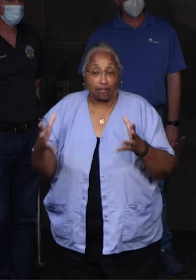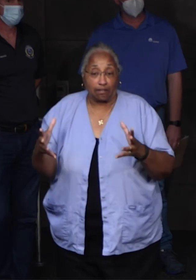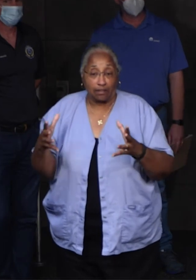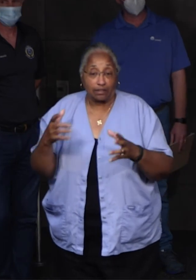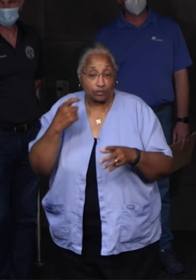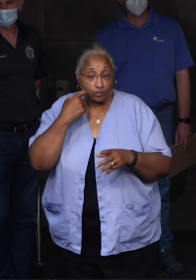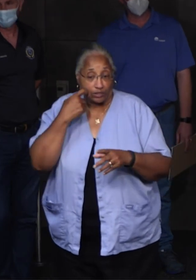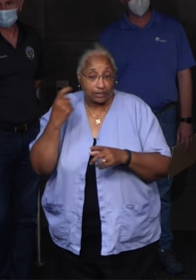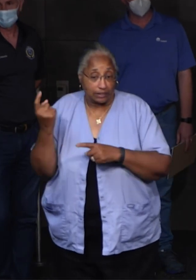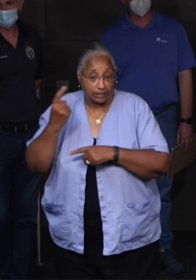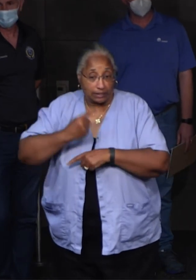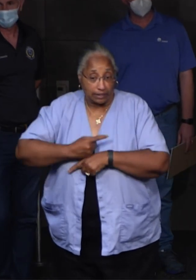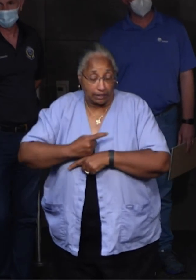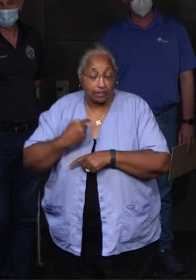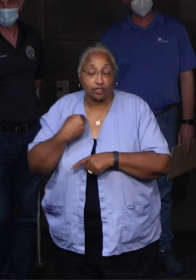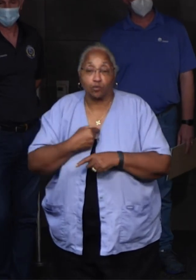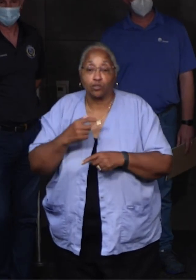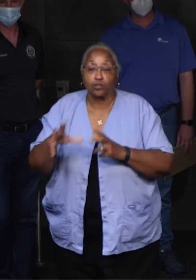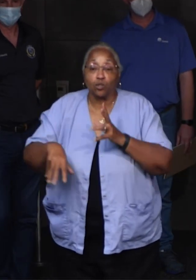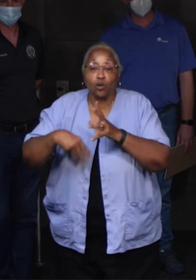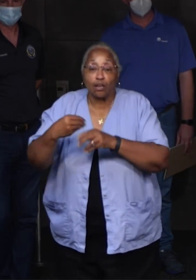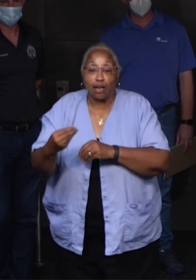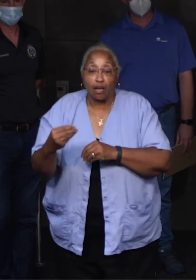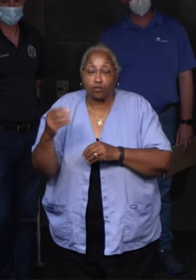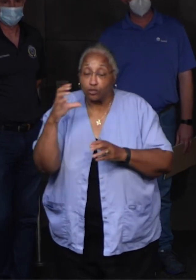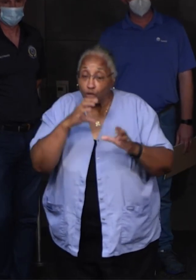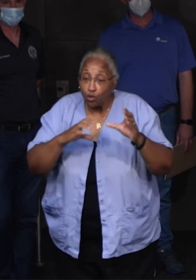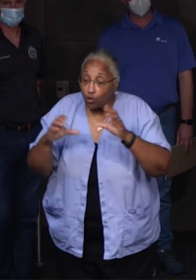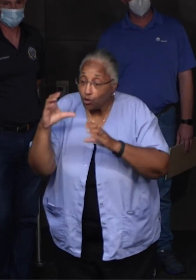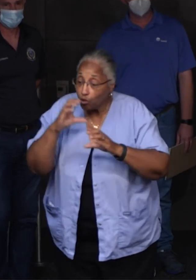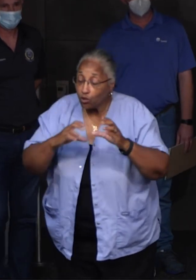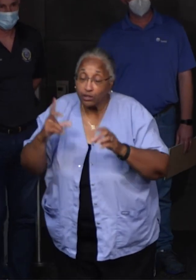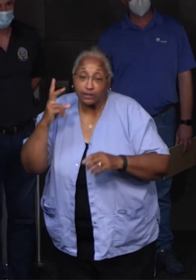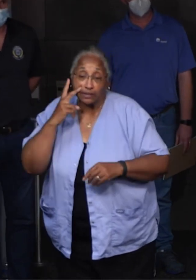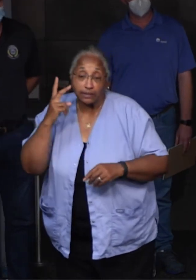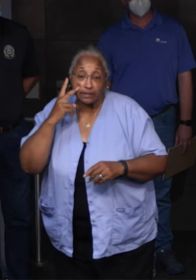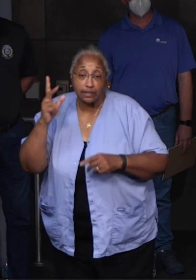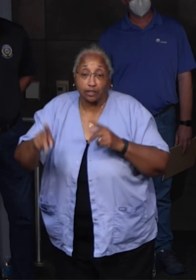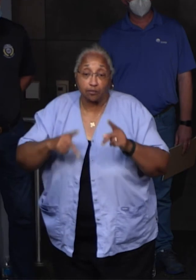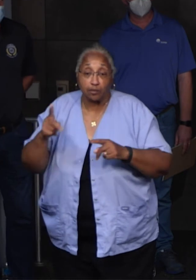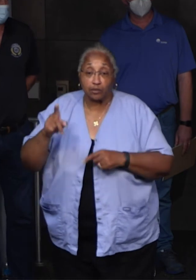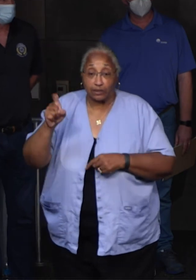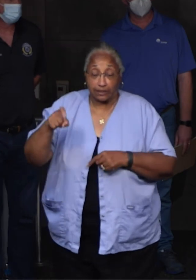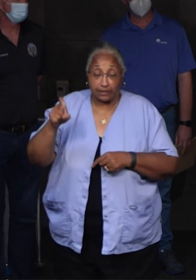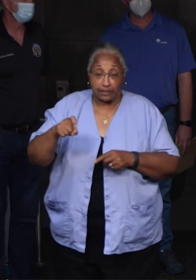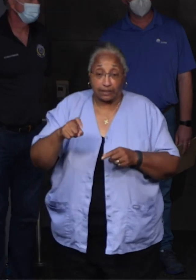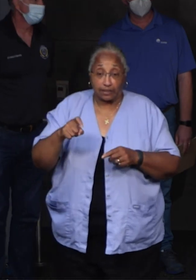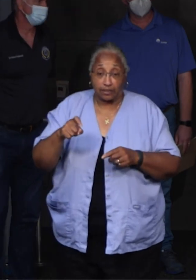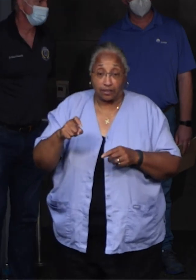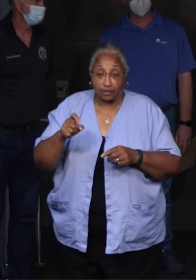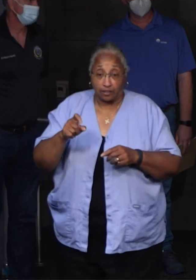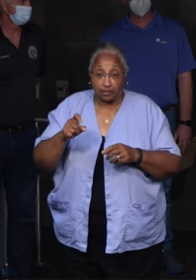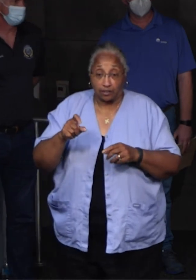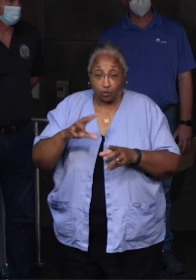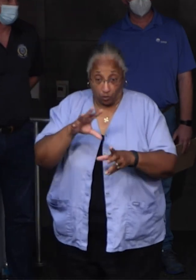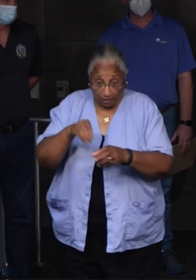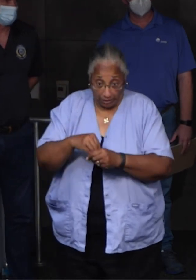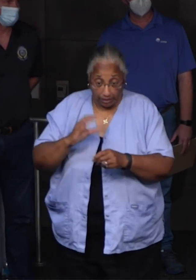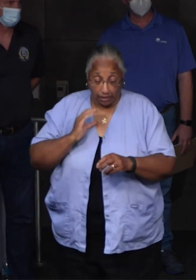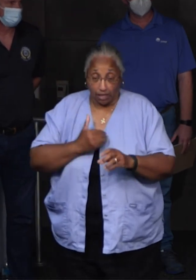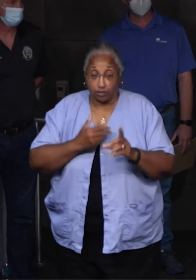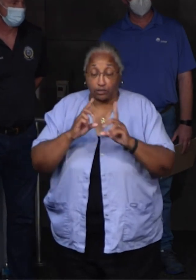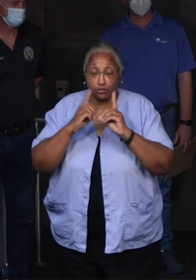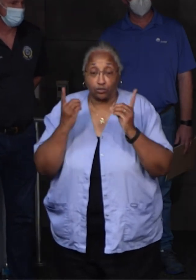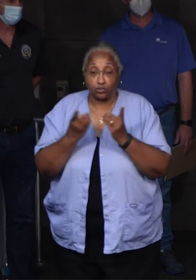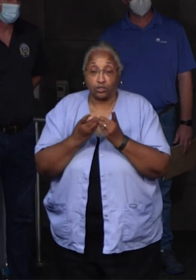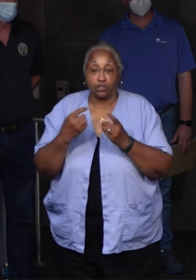last several days is go out and look to find out the needs of the people in the district. And so